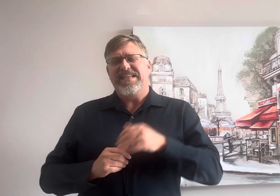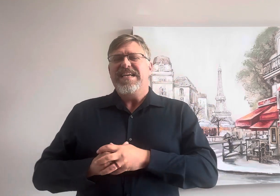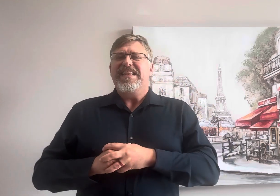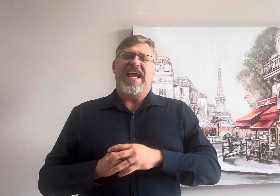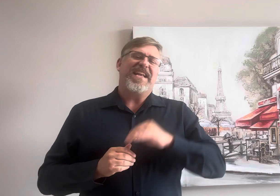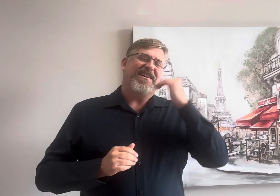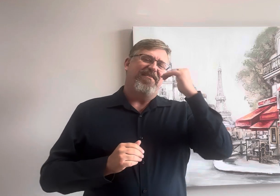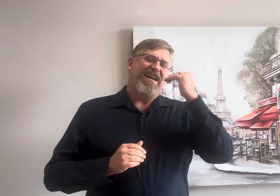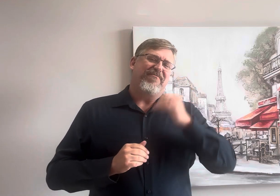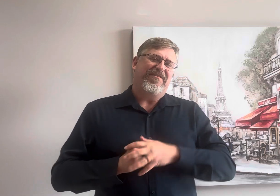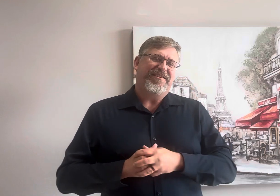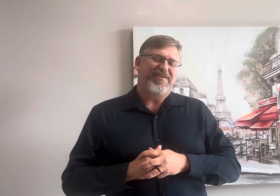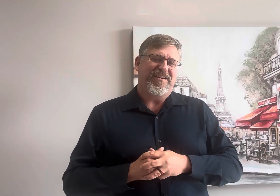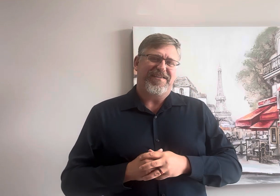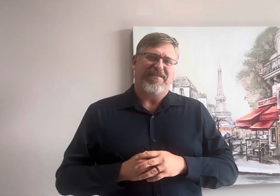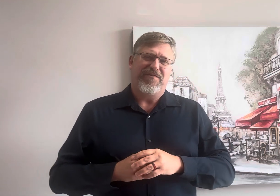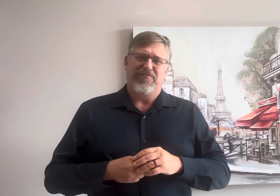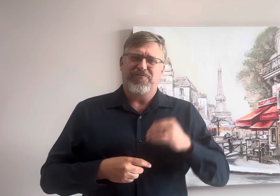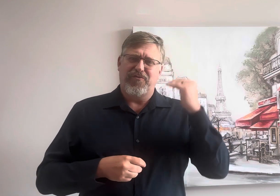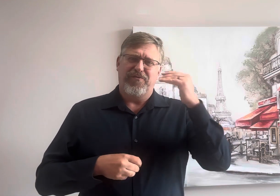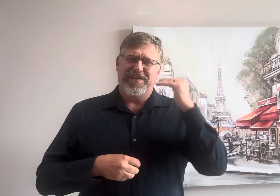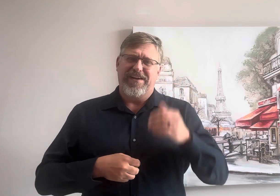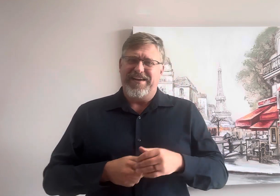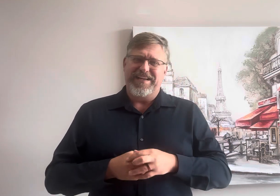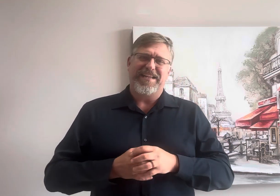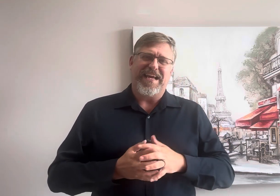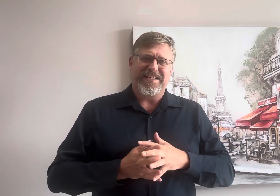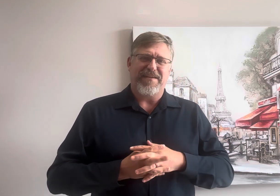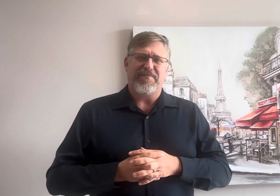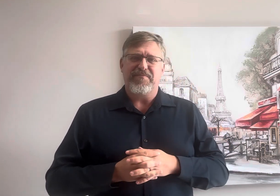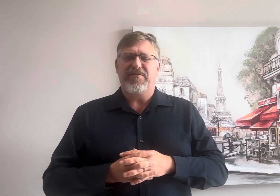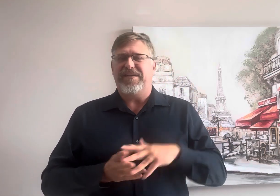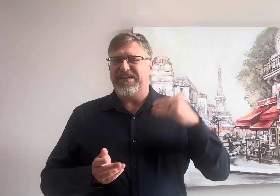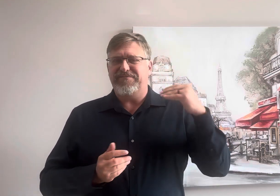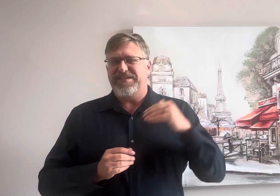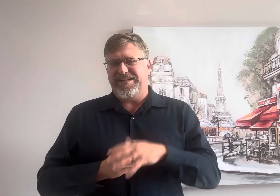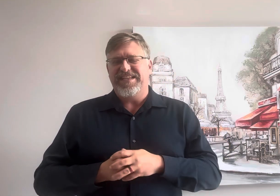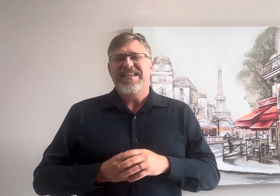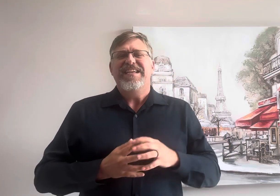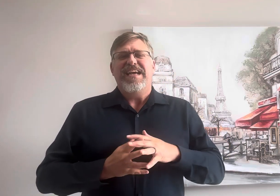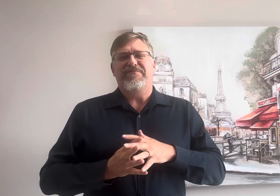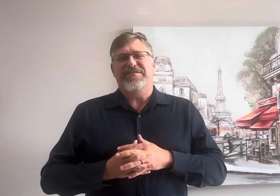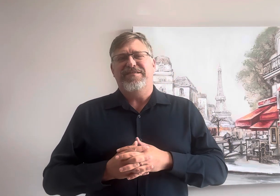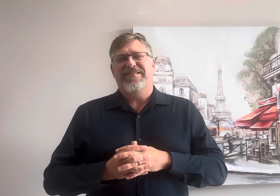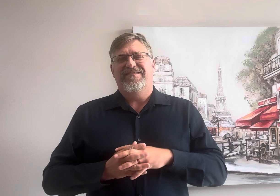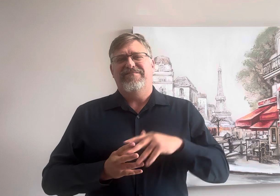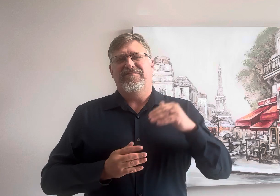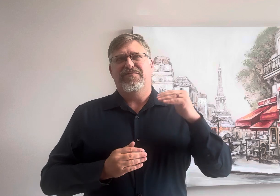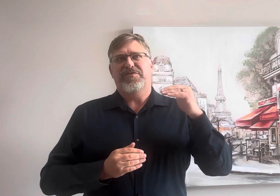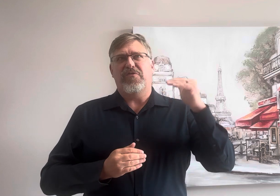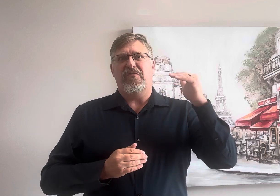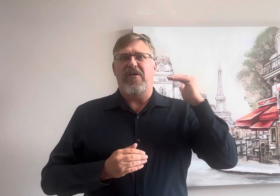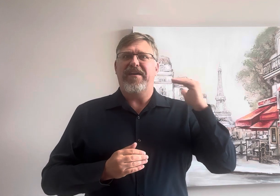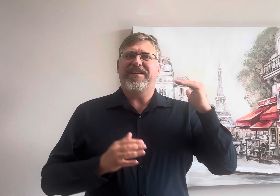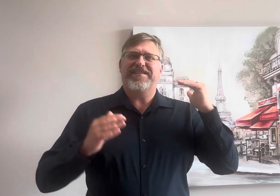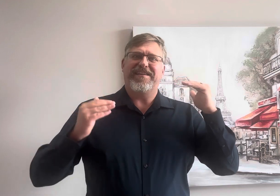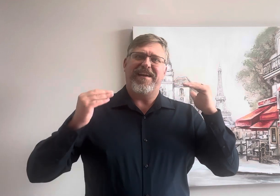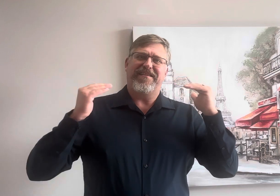the ending on that one is just if you're truly got into that type of movie it was just it was so honest and